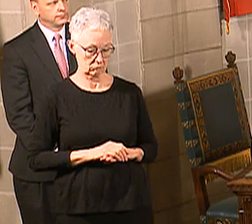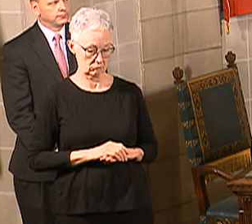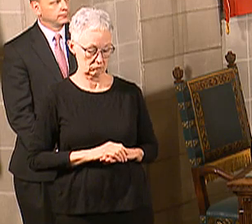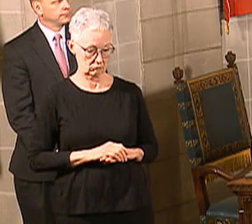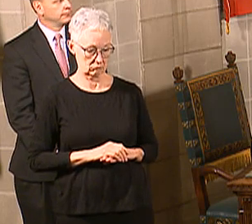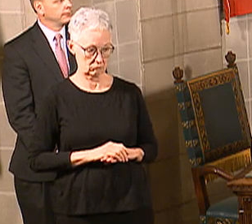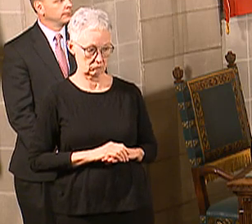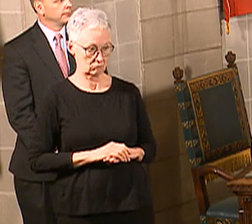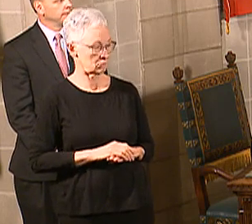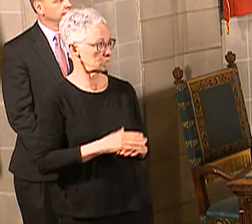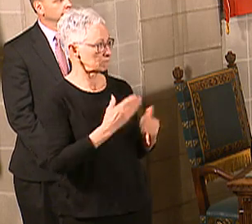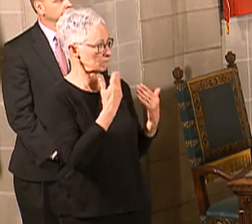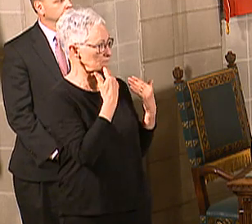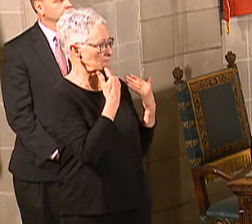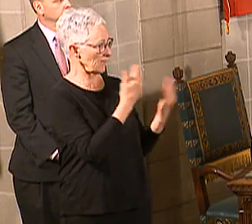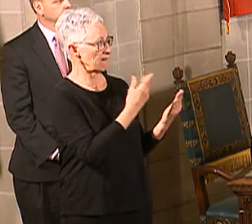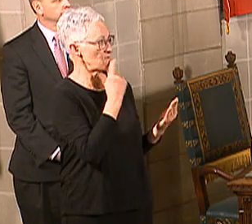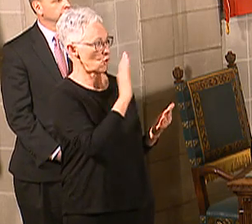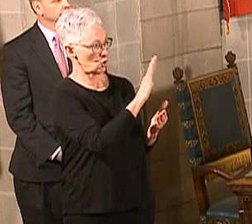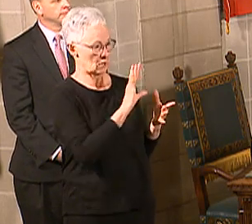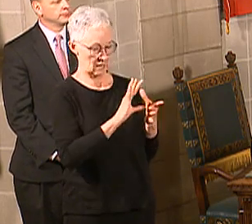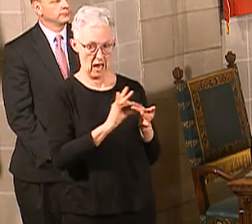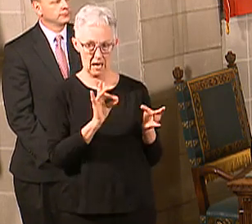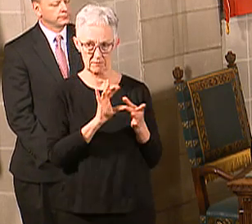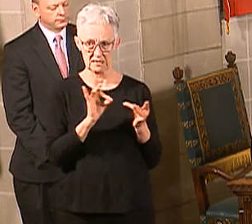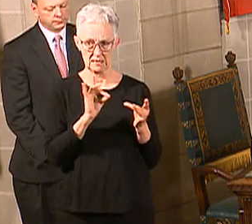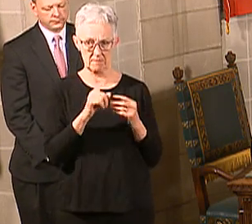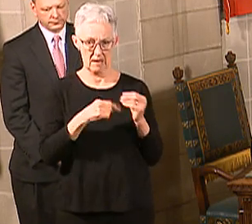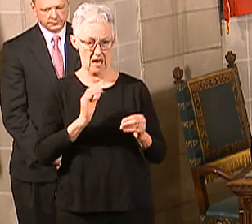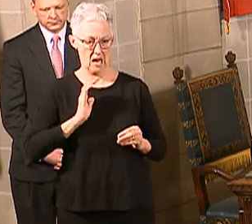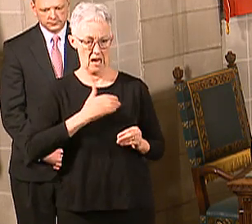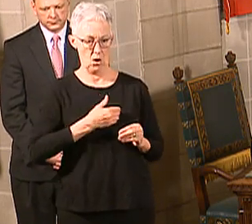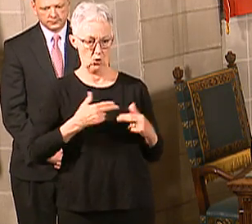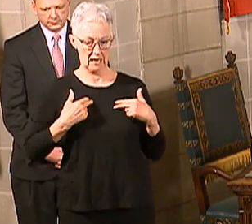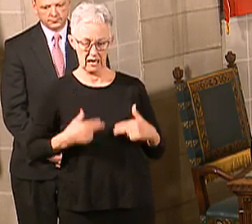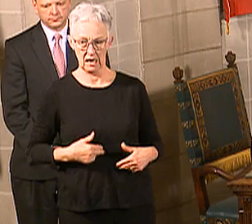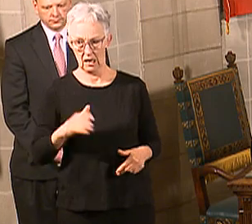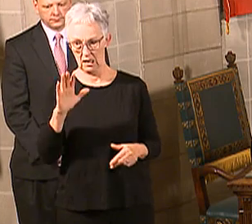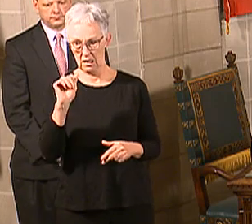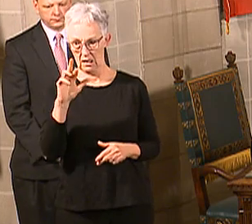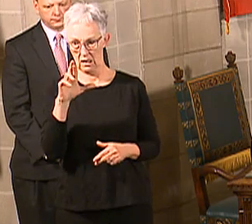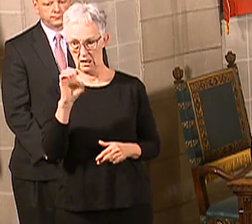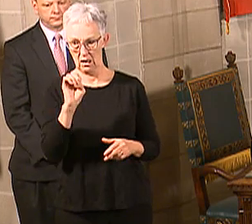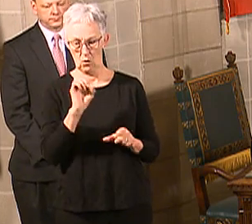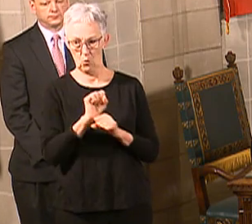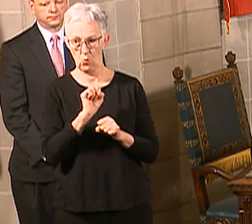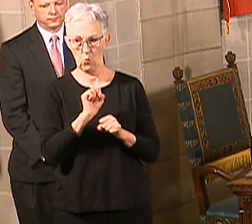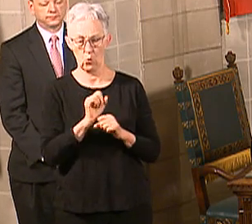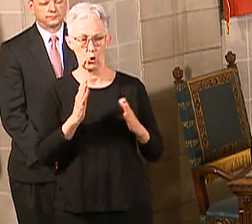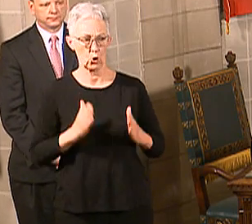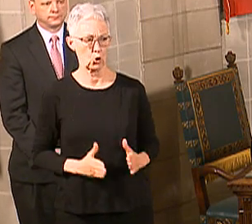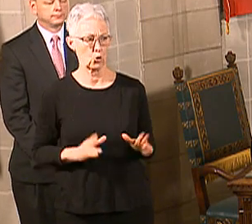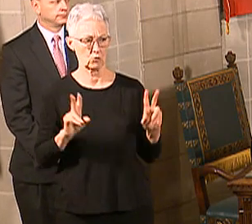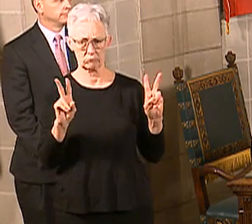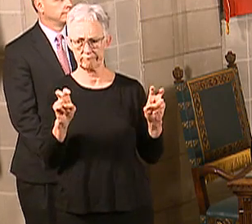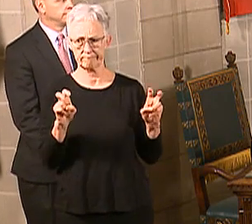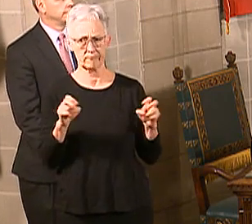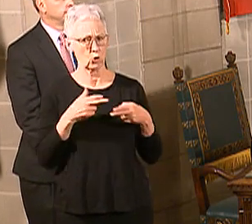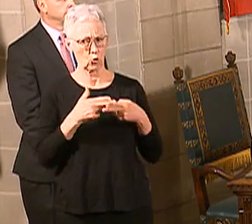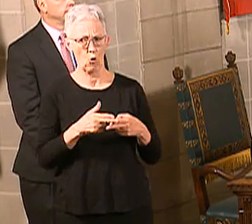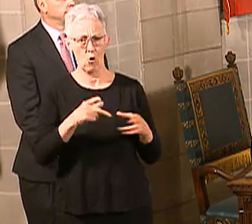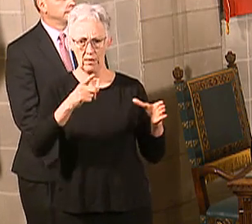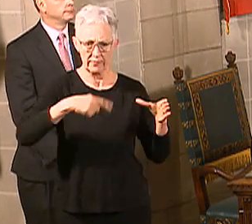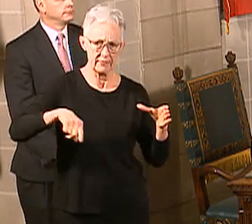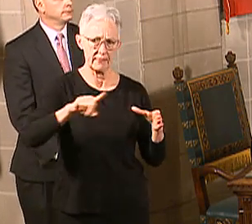I thank you, Heath, for your comments with regard to acknowledging our health care workers and what heroes they have been so far through this emergency and will continue to